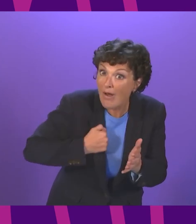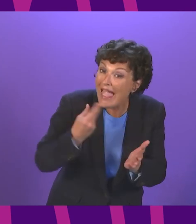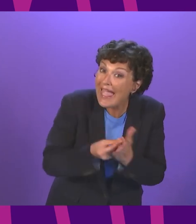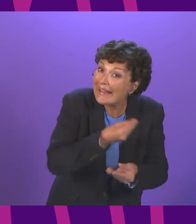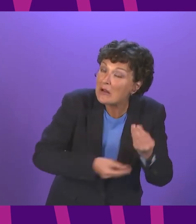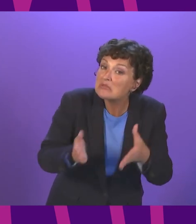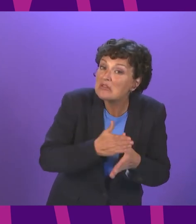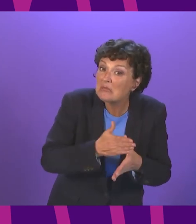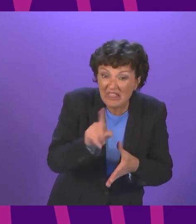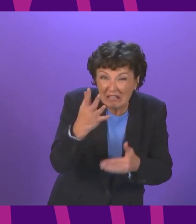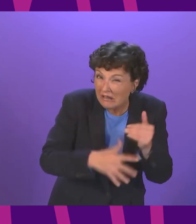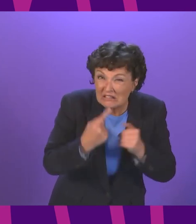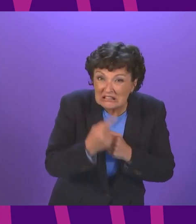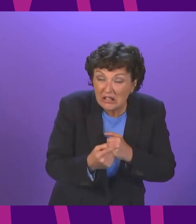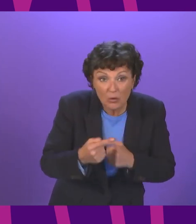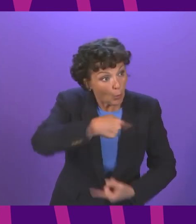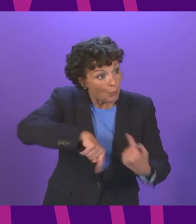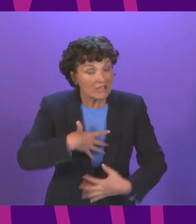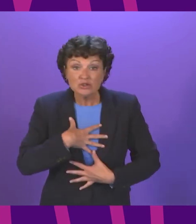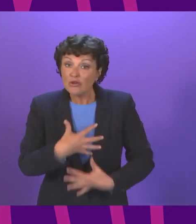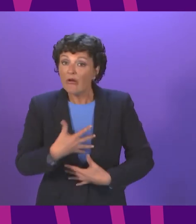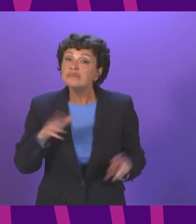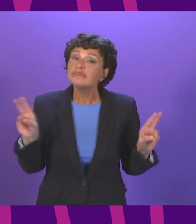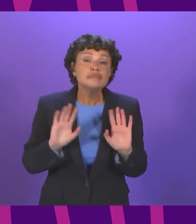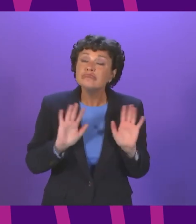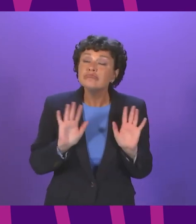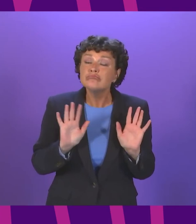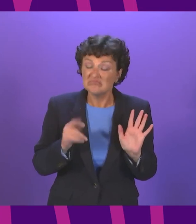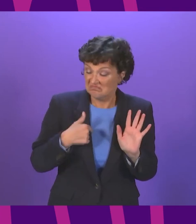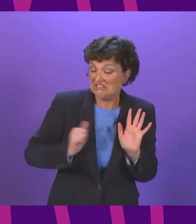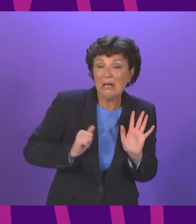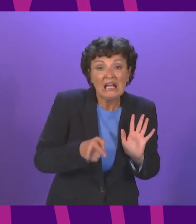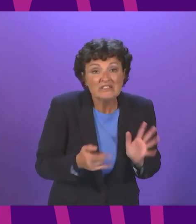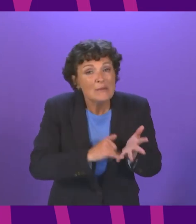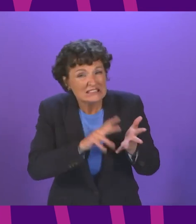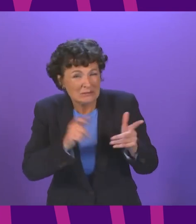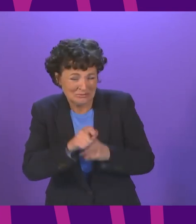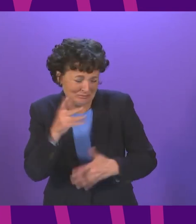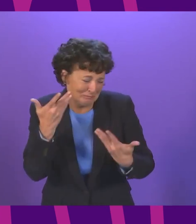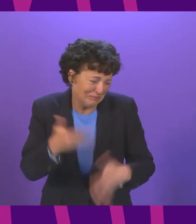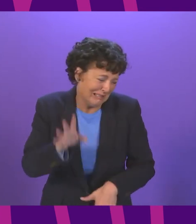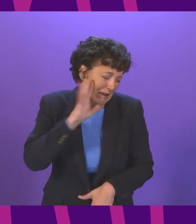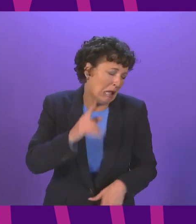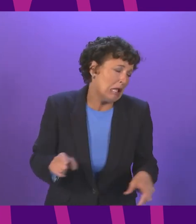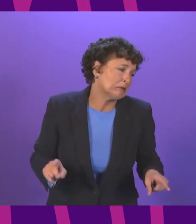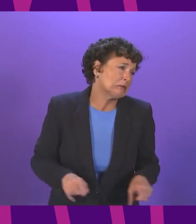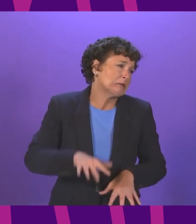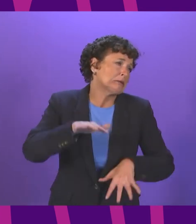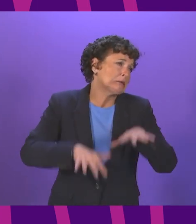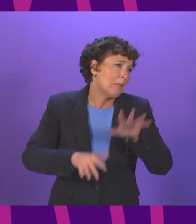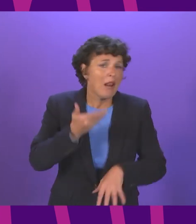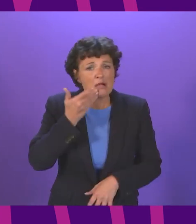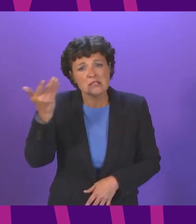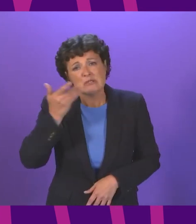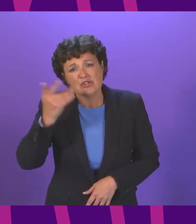surprises no one histories and litanies of failures and similar speeches we have heard in years gone by from the First Minister